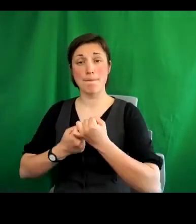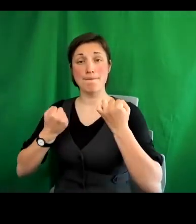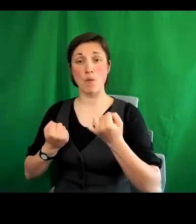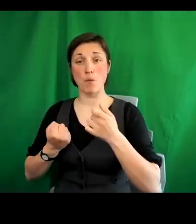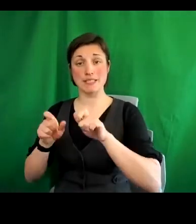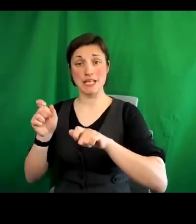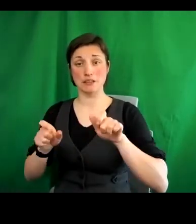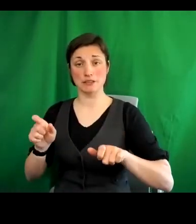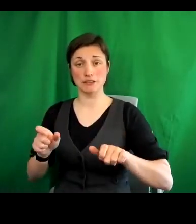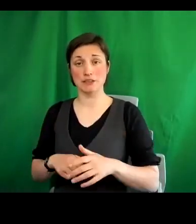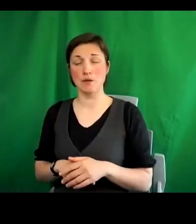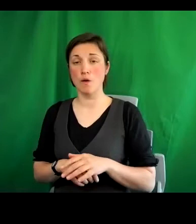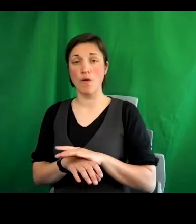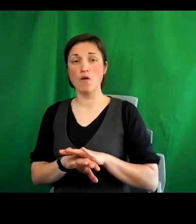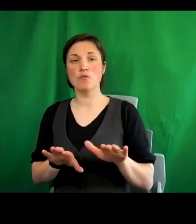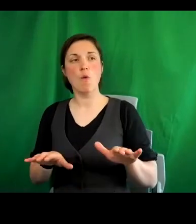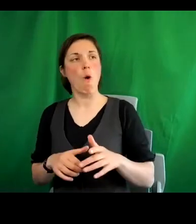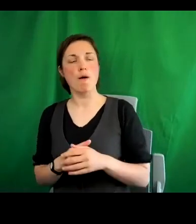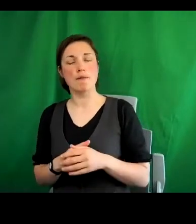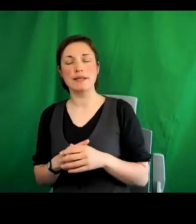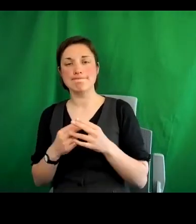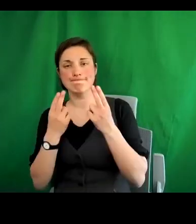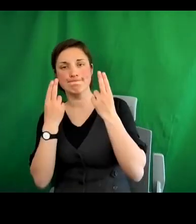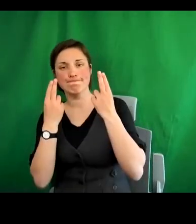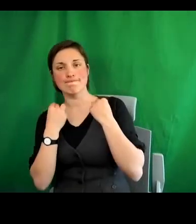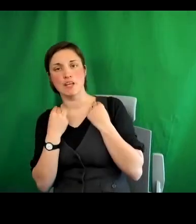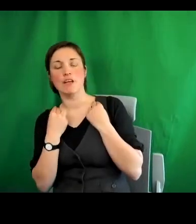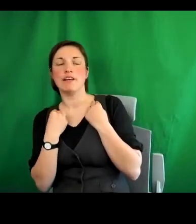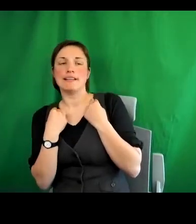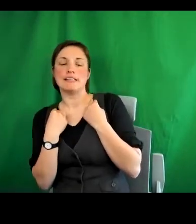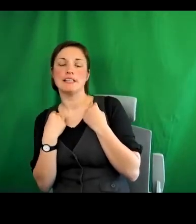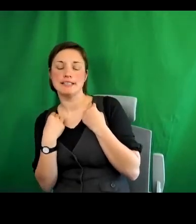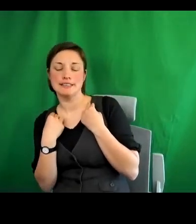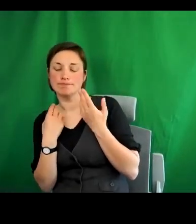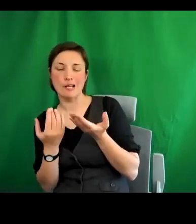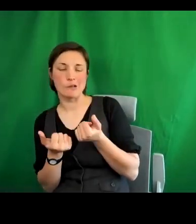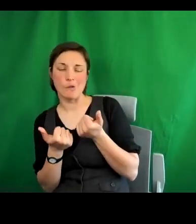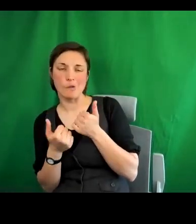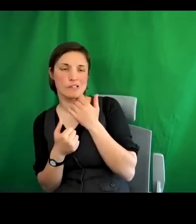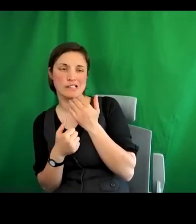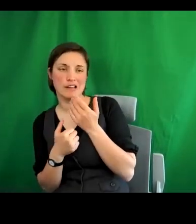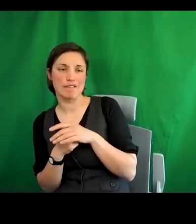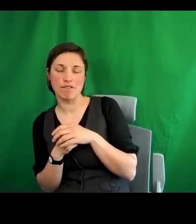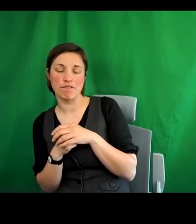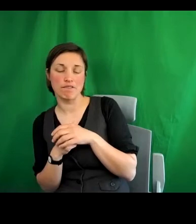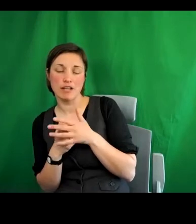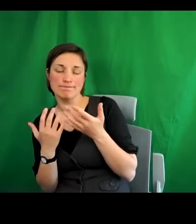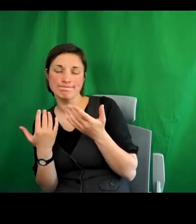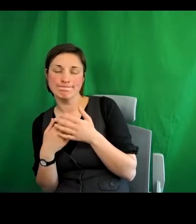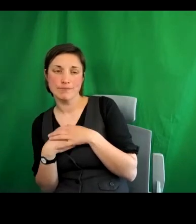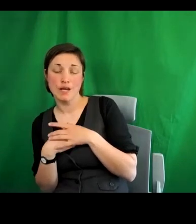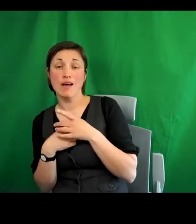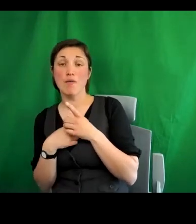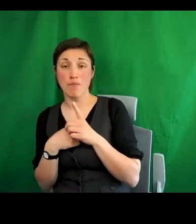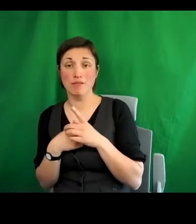as the passive recipients of inadequate public services and and appalling housing conditions, but as